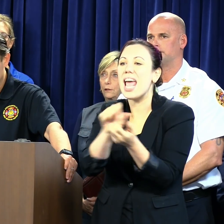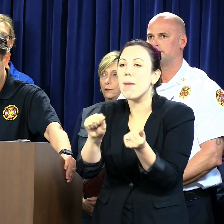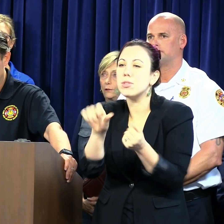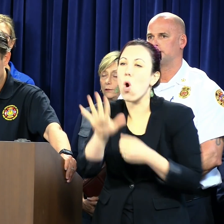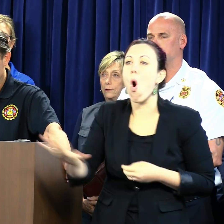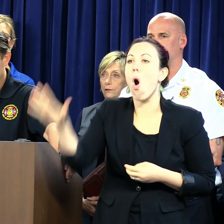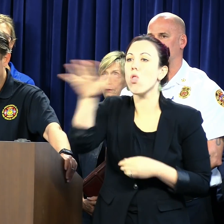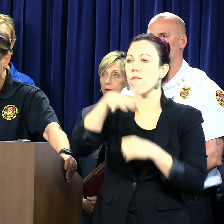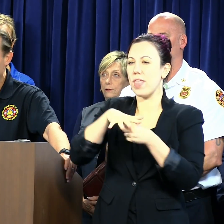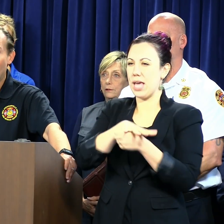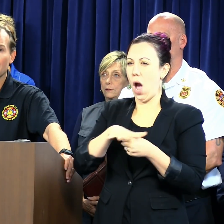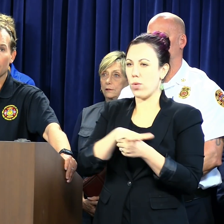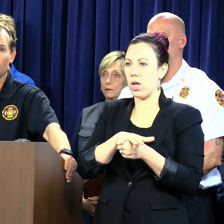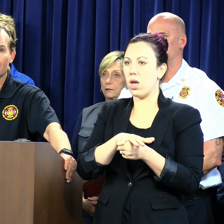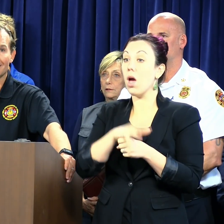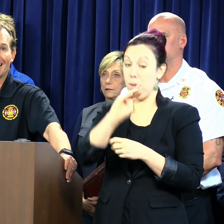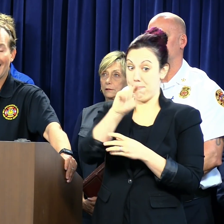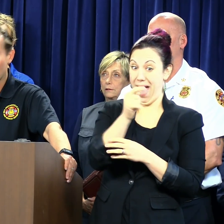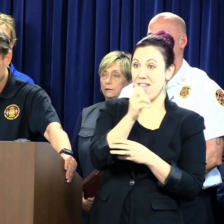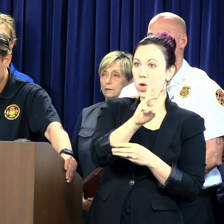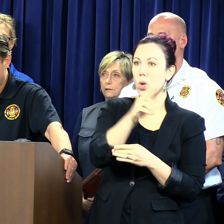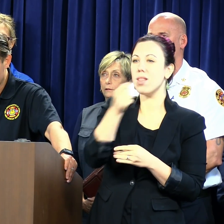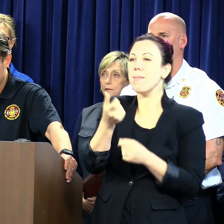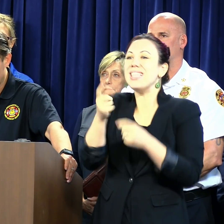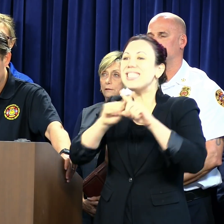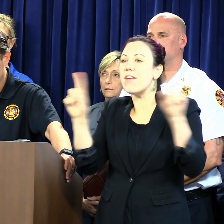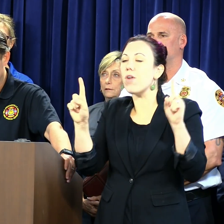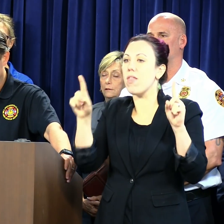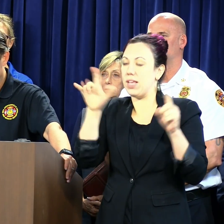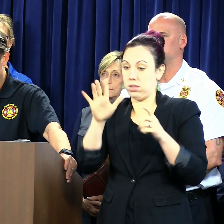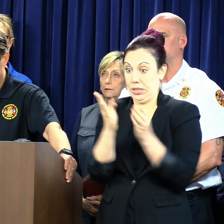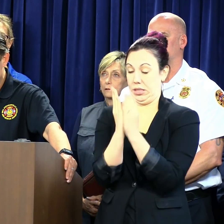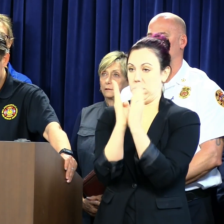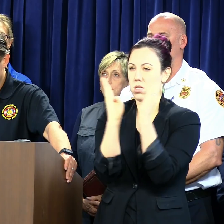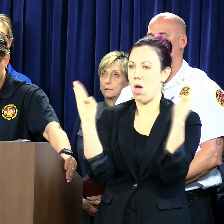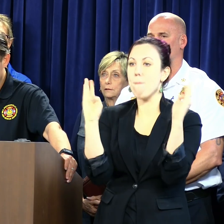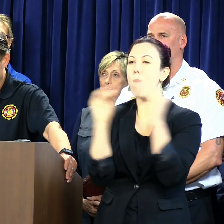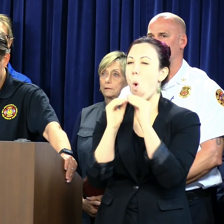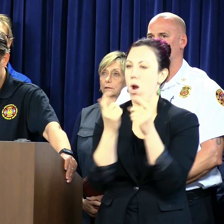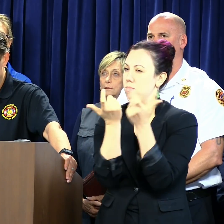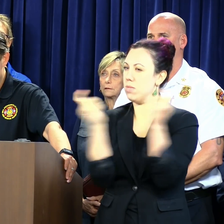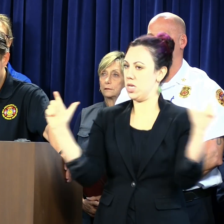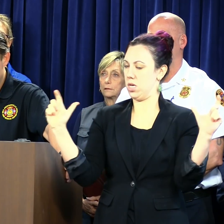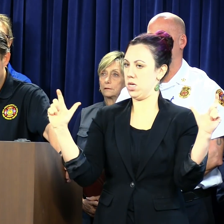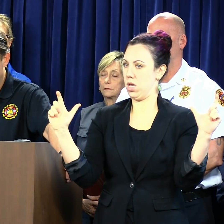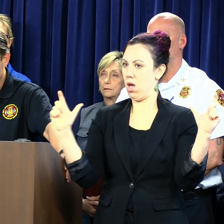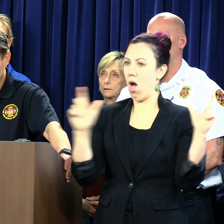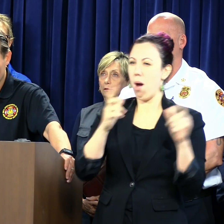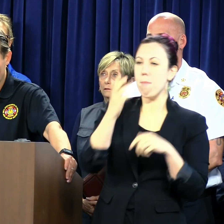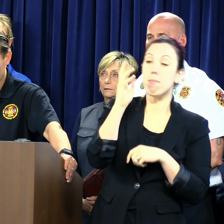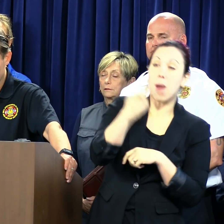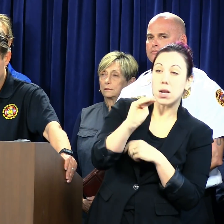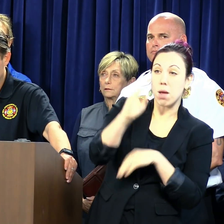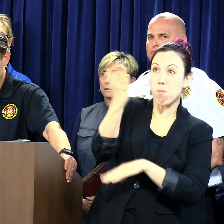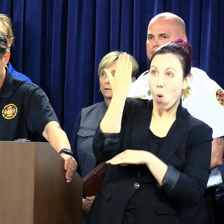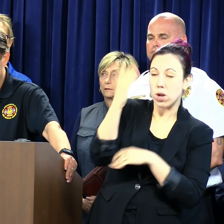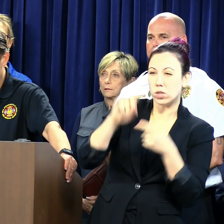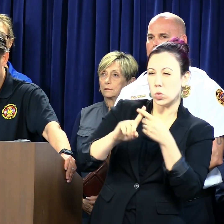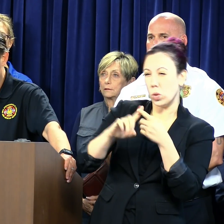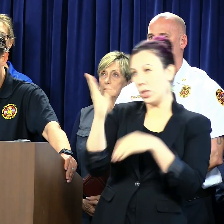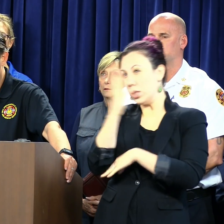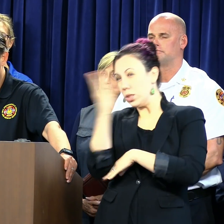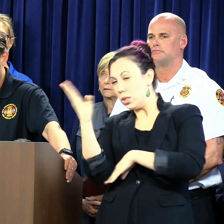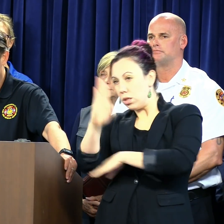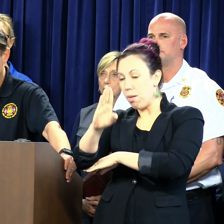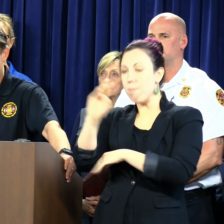county. Unlike Matthew, this is a county-wide event. Monday morning through midday Monday. Ocean front, 50 to 6